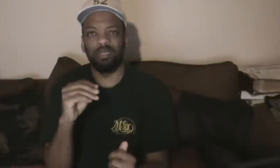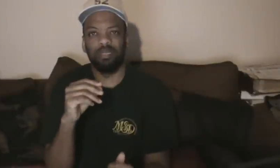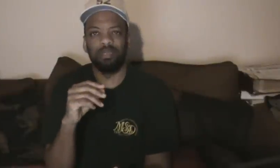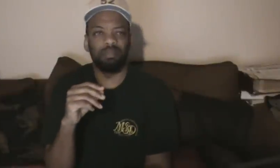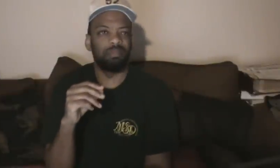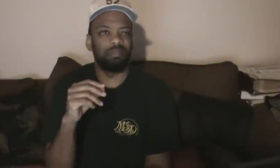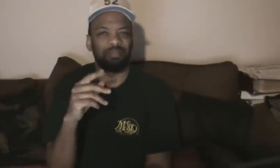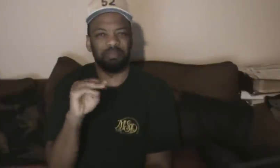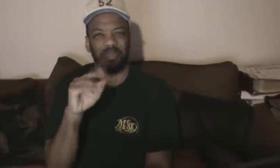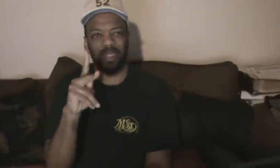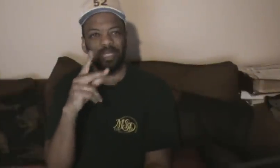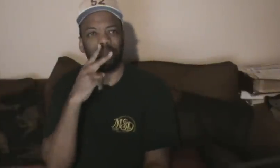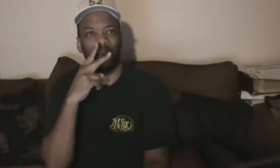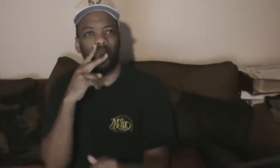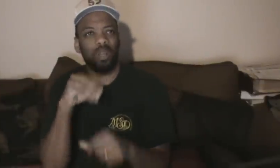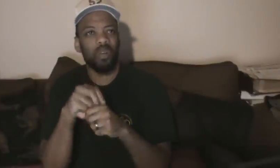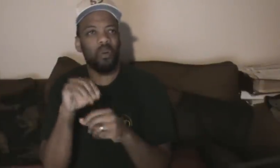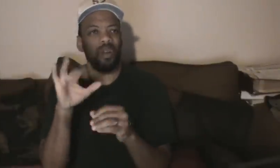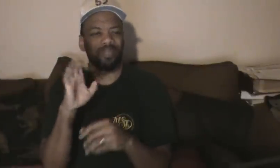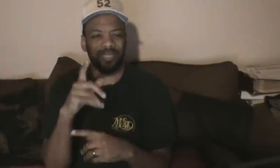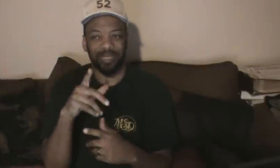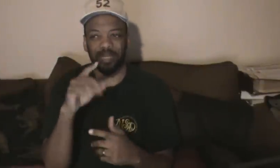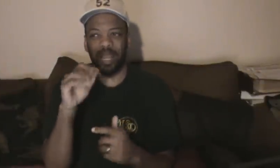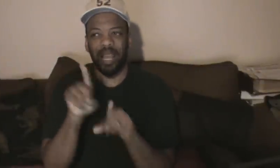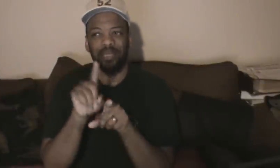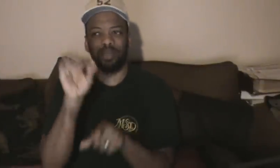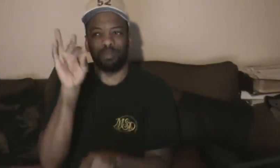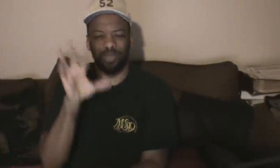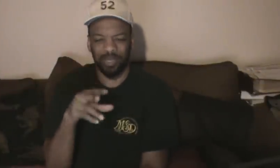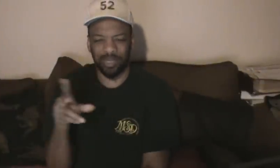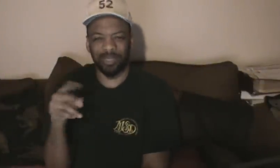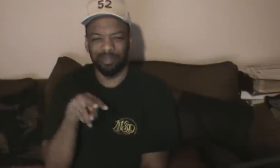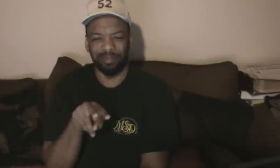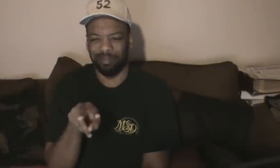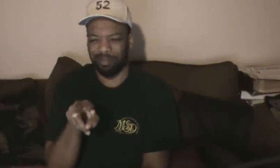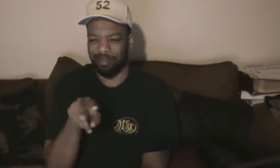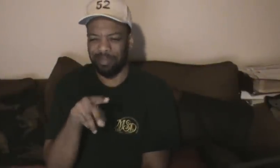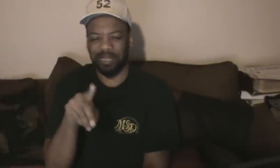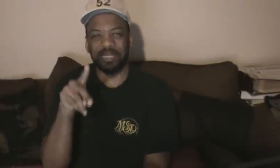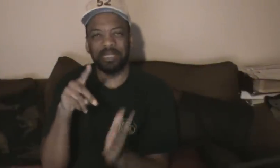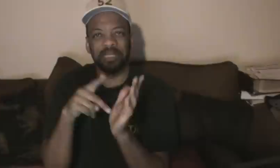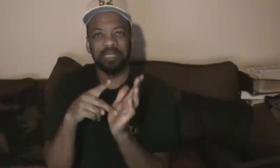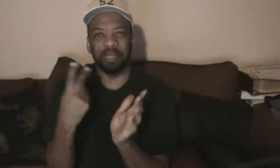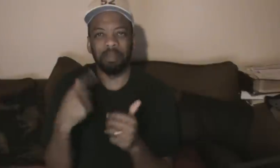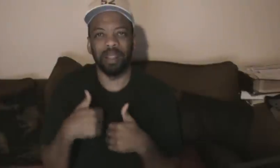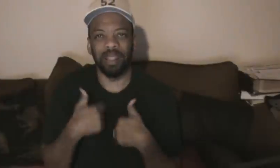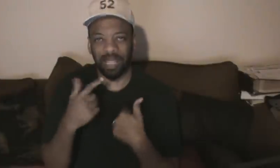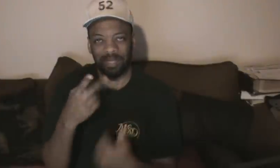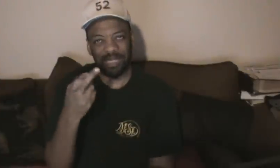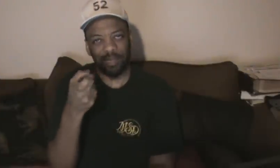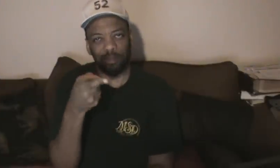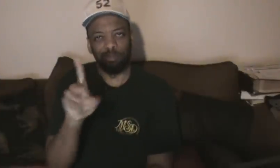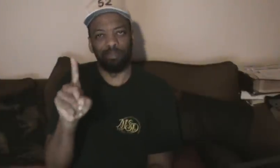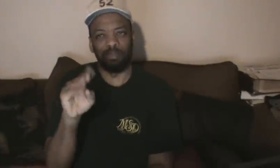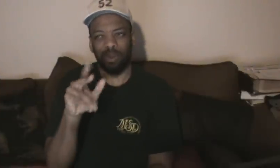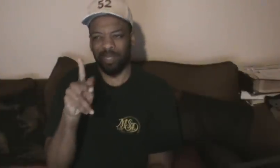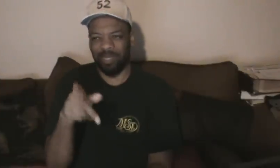country's media. We'll show you the video. And New York's governor, Chris Christie, faces more accusations of using his administration's